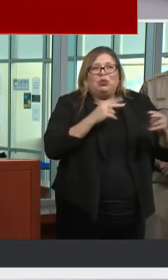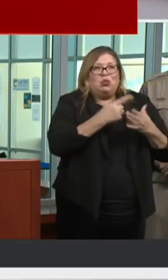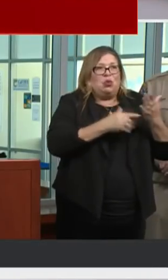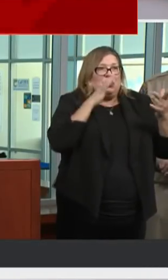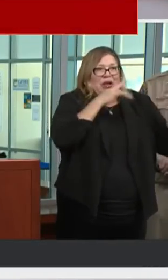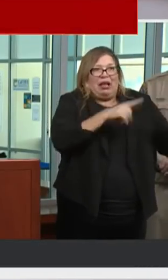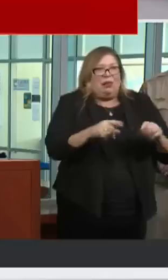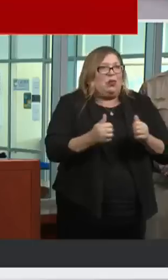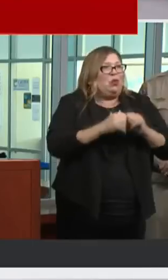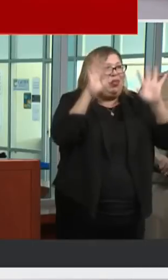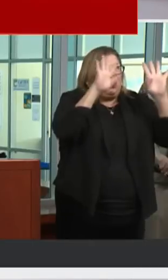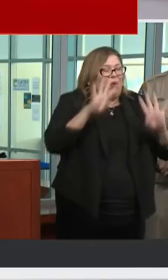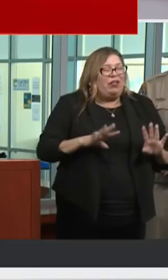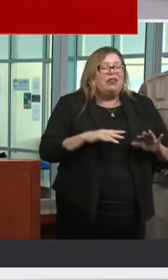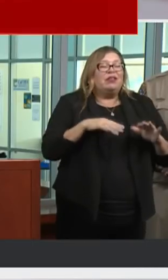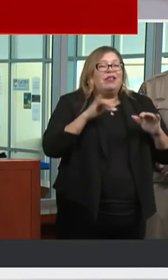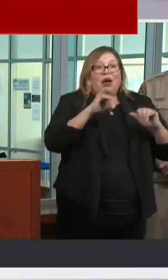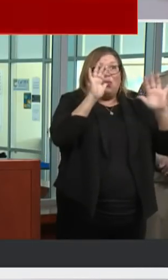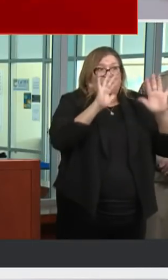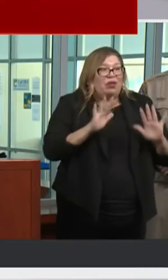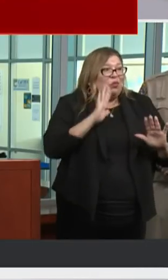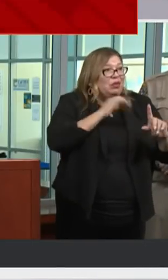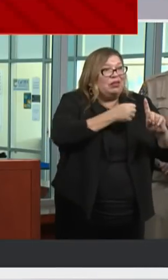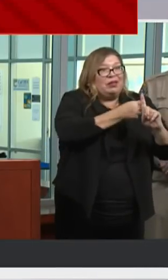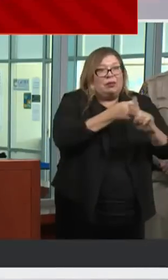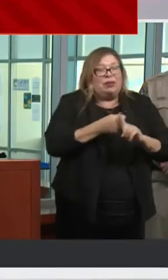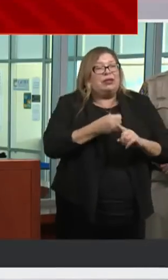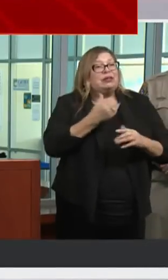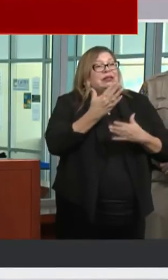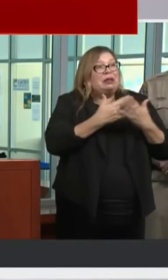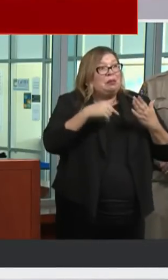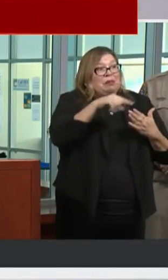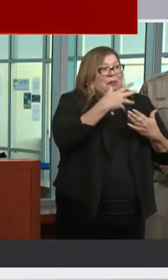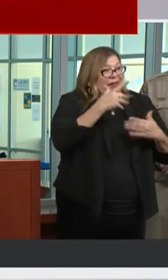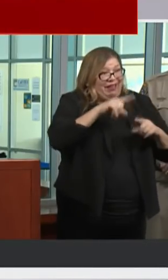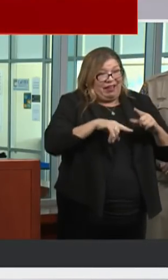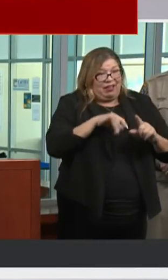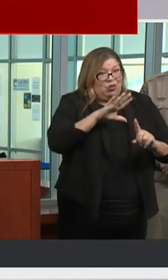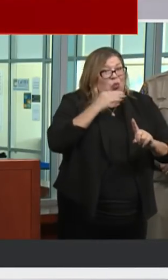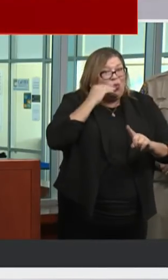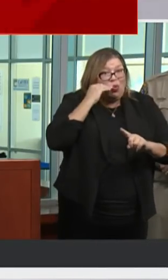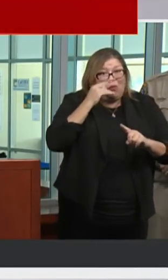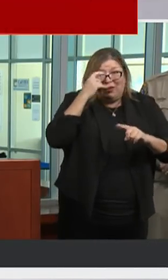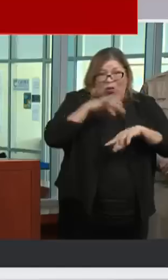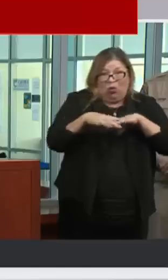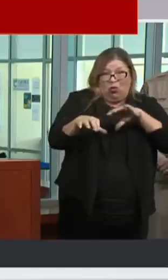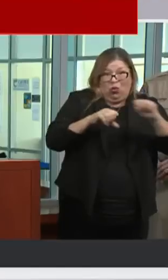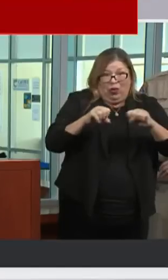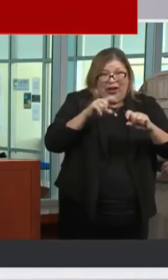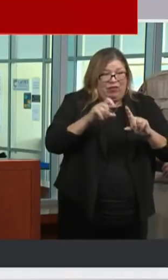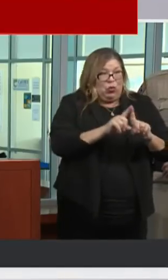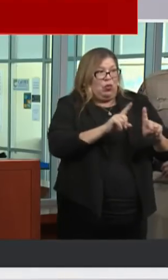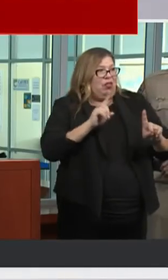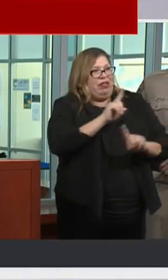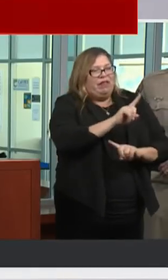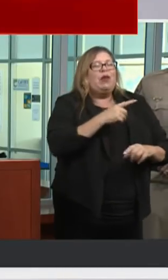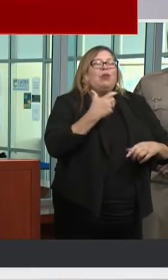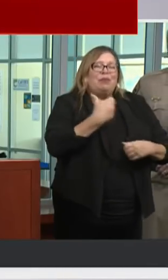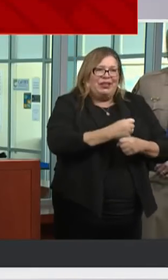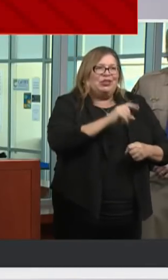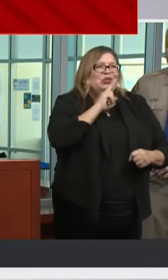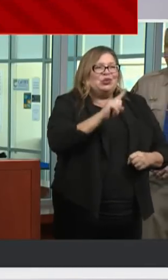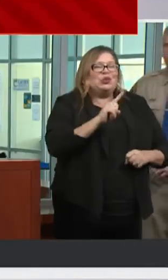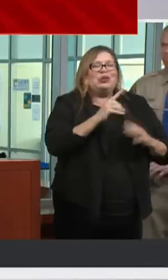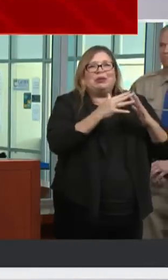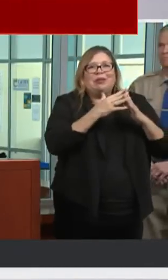there for individuals that may be out of their homes as a result of this. And we want to make sure American Red Cross is